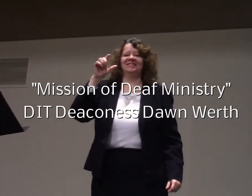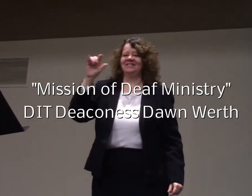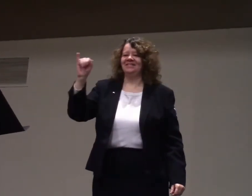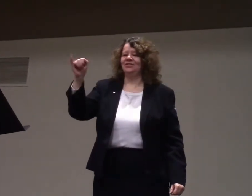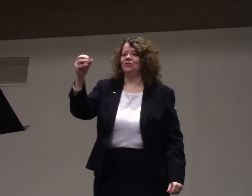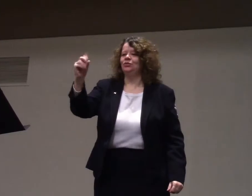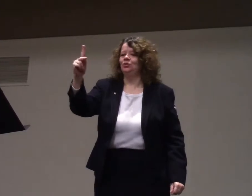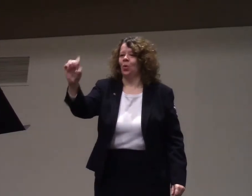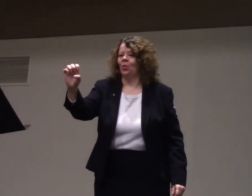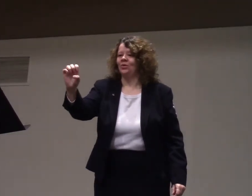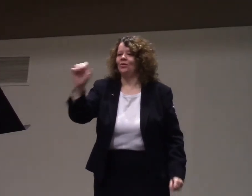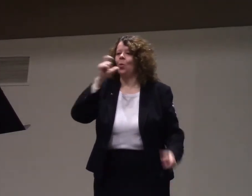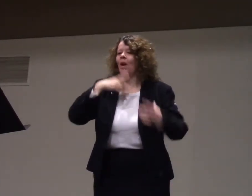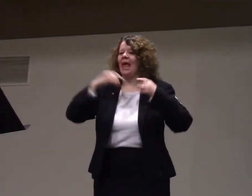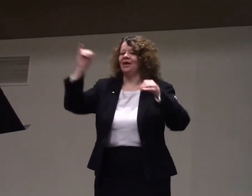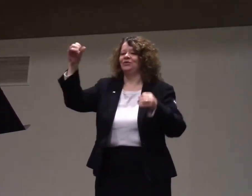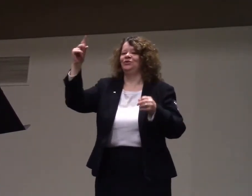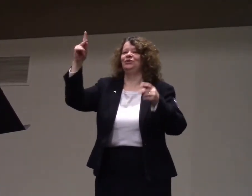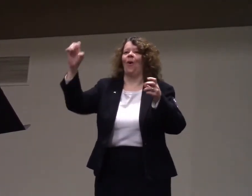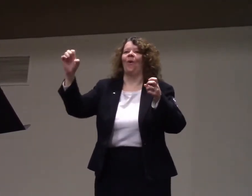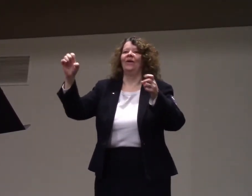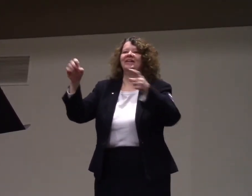I'd like to do a joke. I'd to do a joke first.